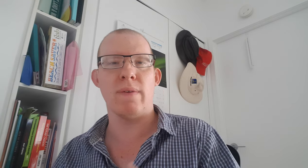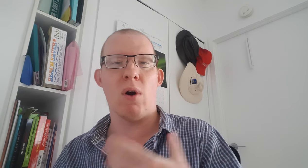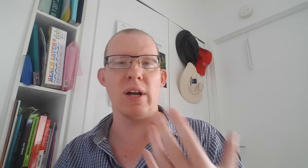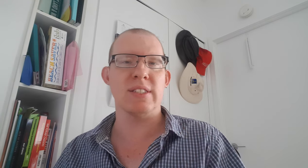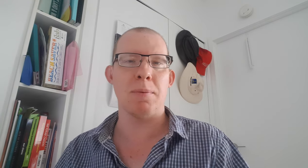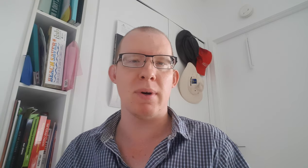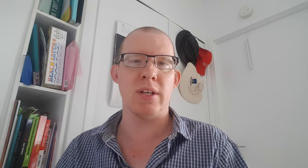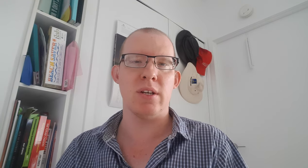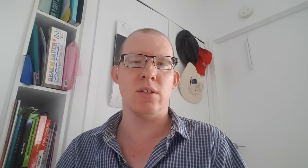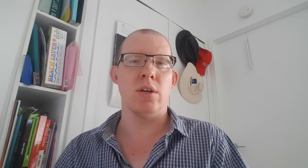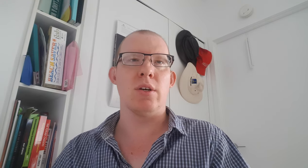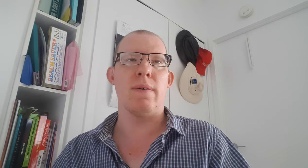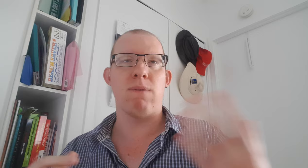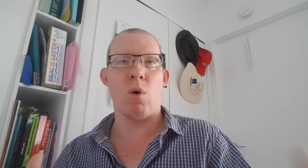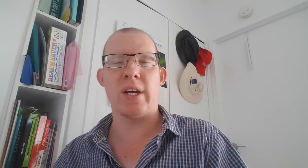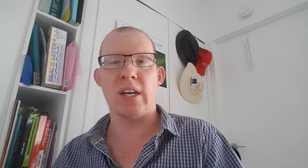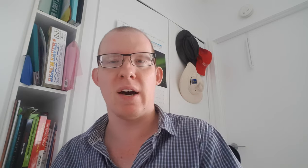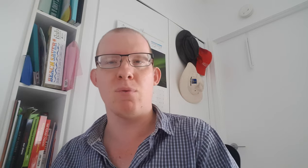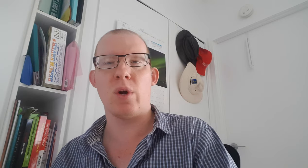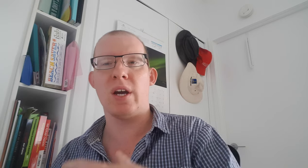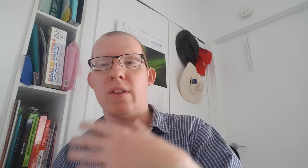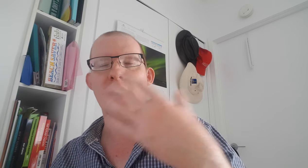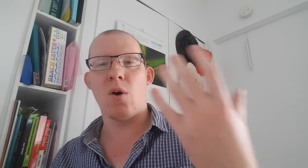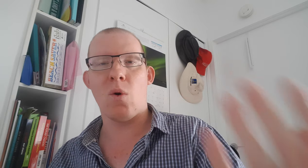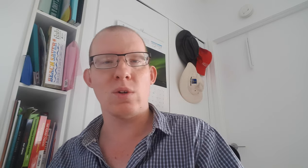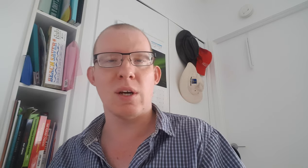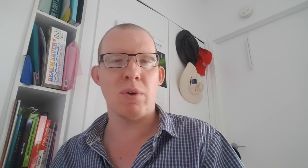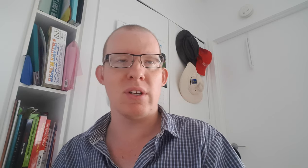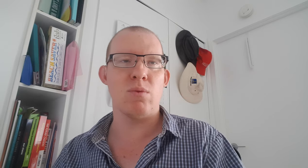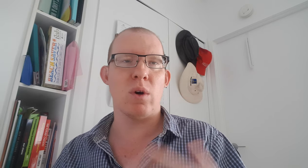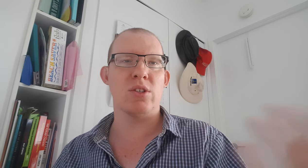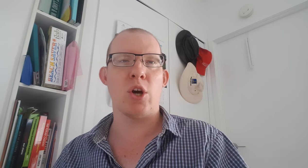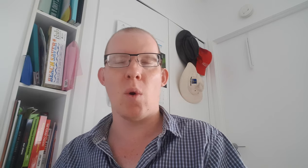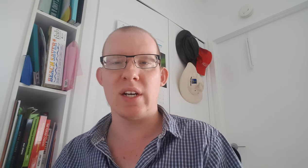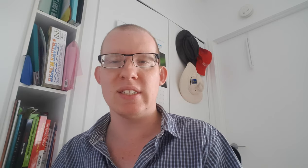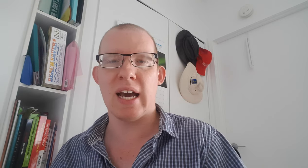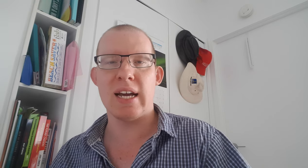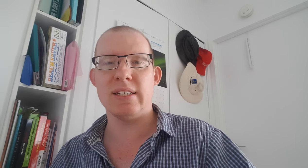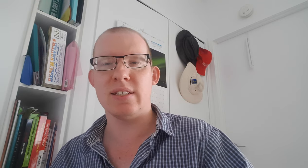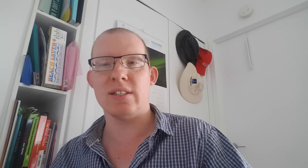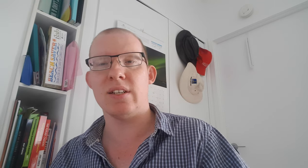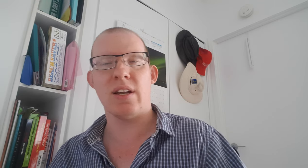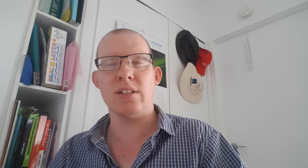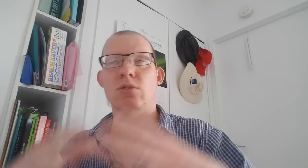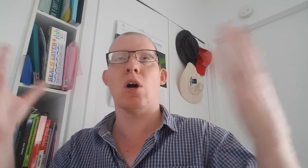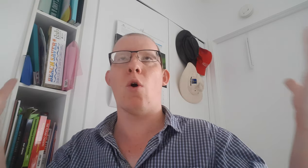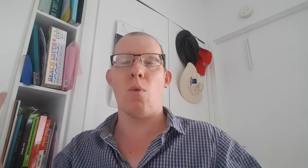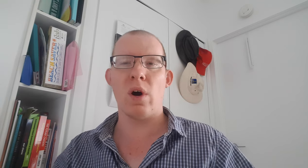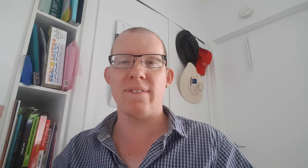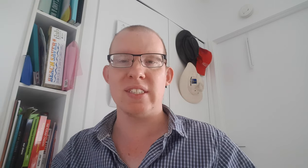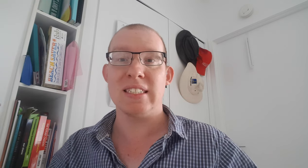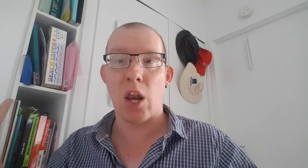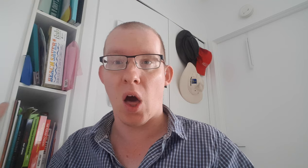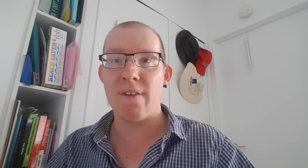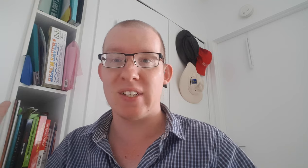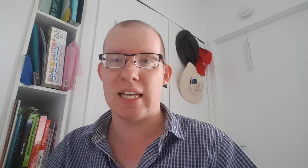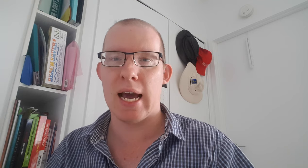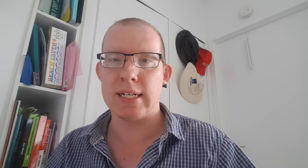find somebody you fall in love with or someone you want to go on a date and and so on whatever this life takes.